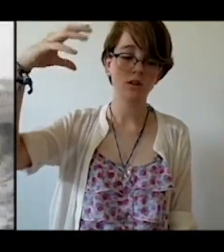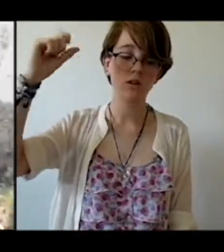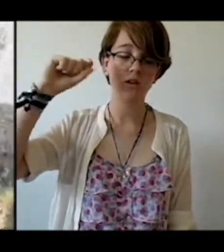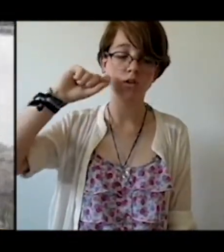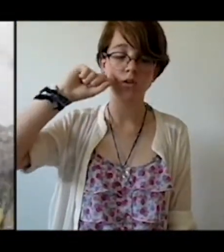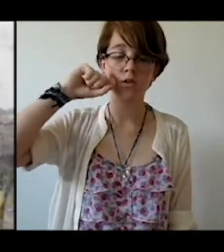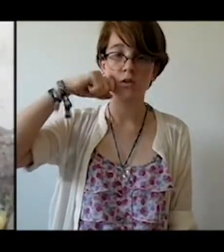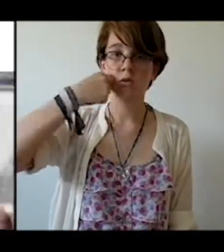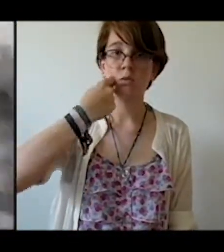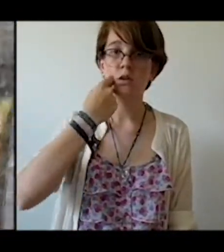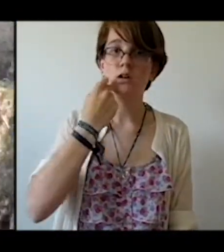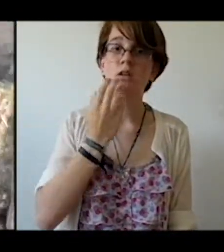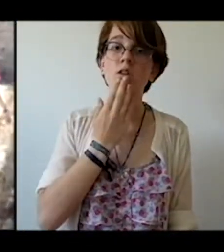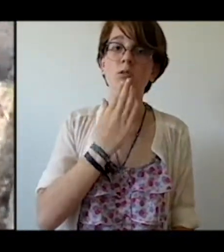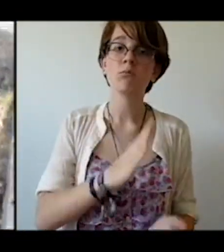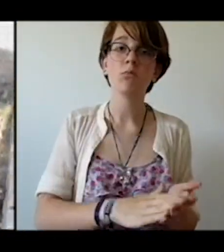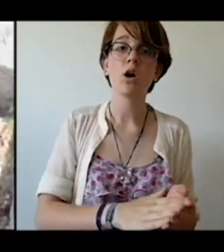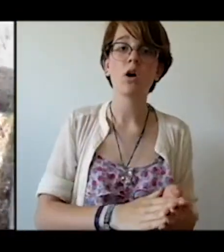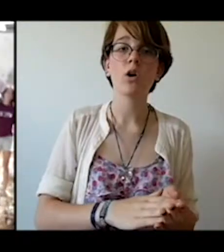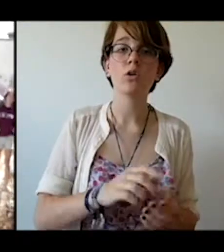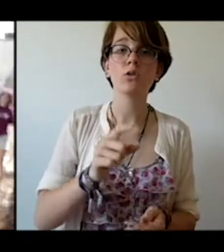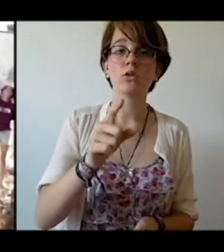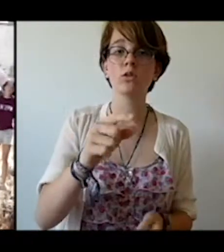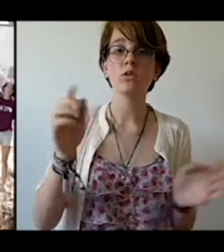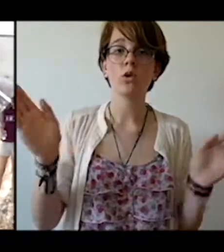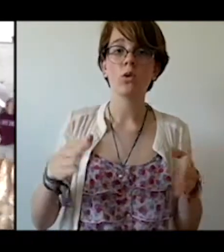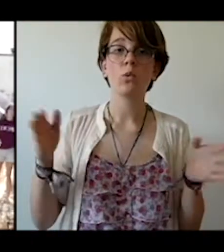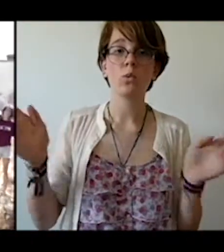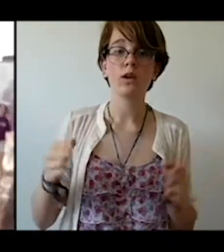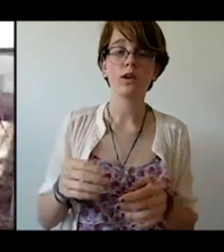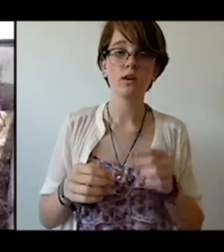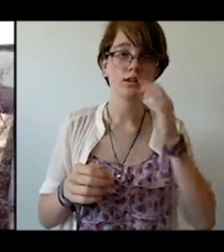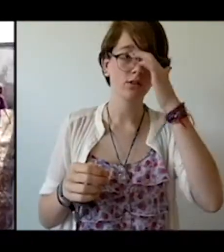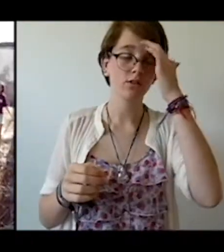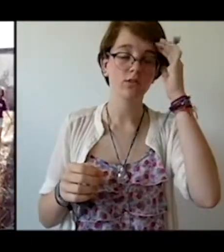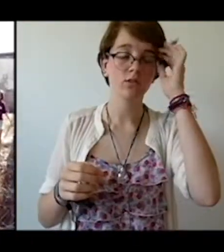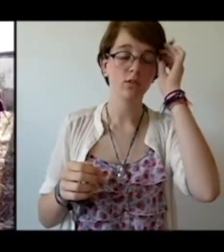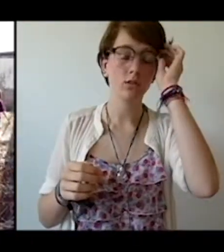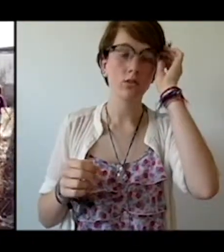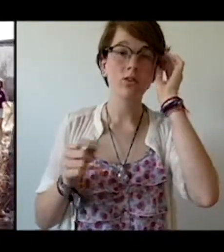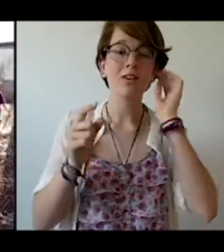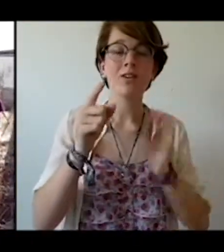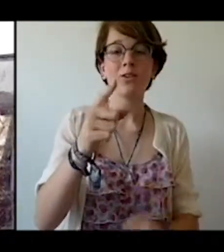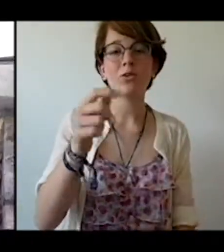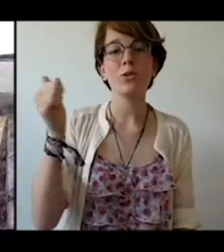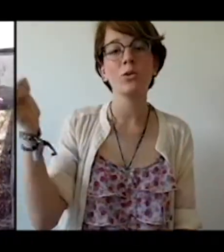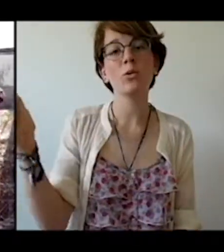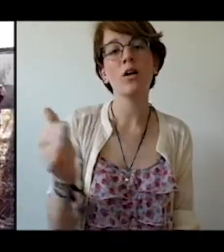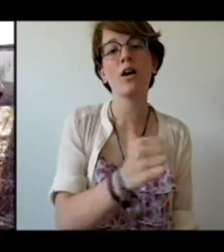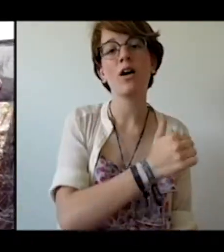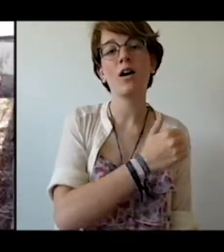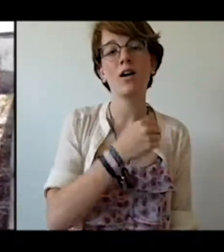will burn your wings And you are